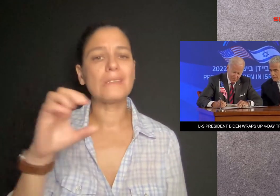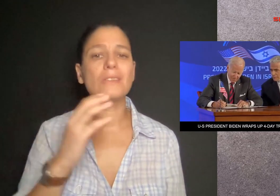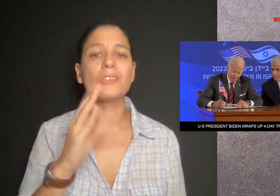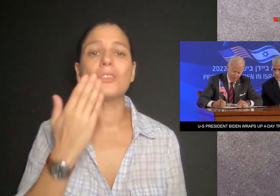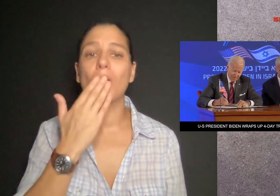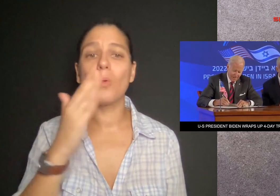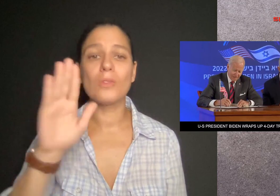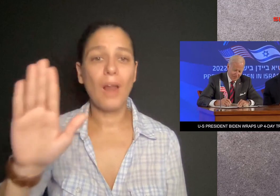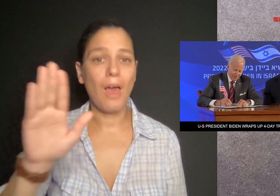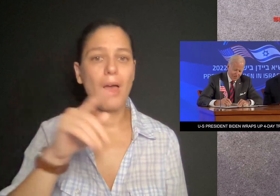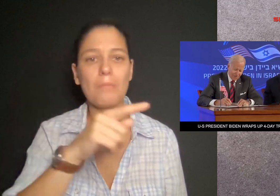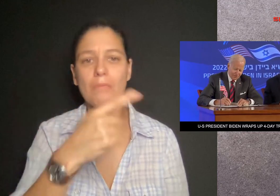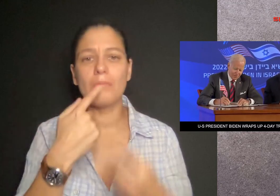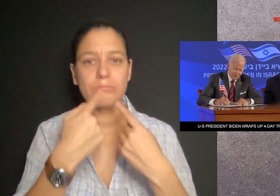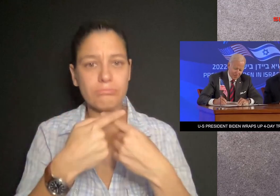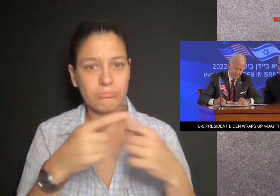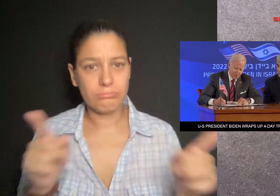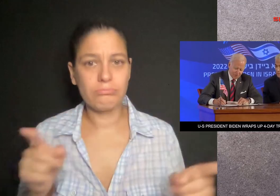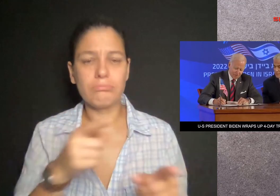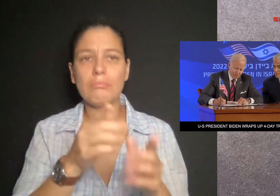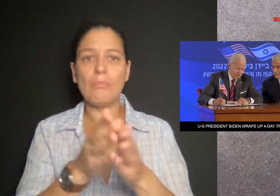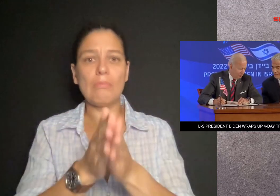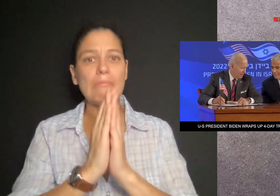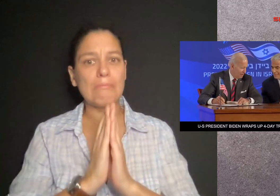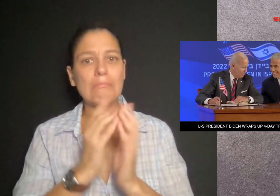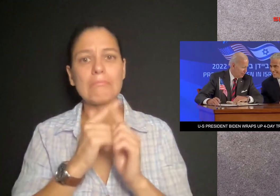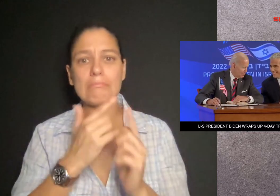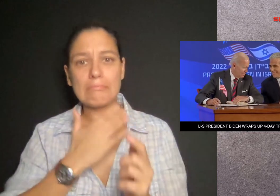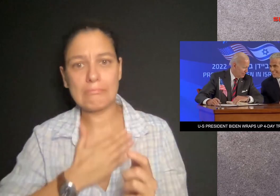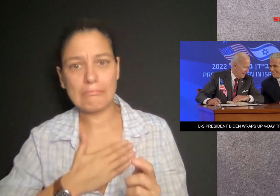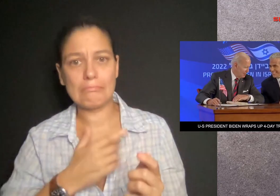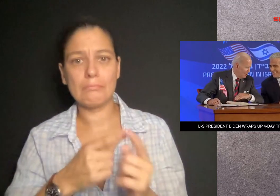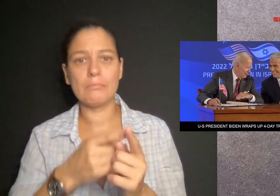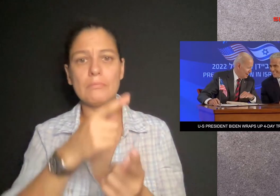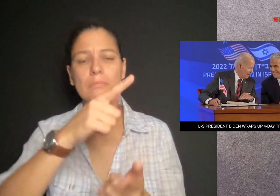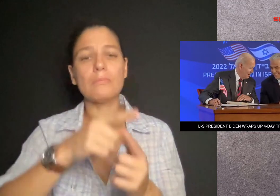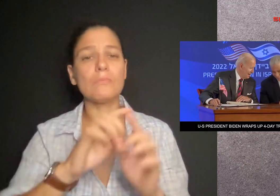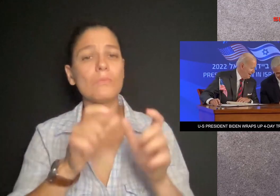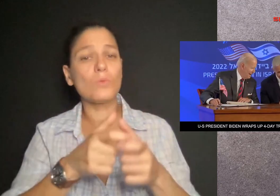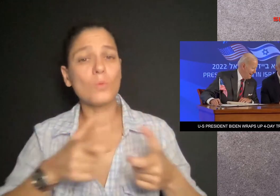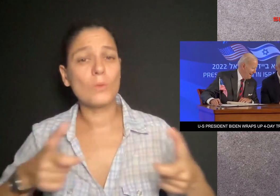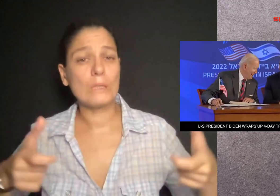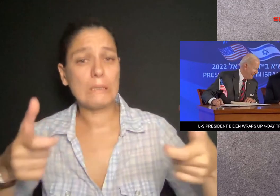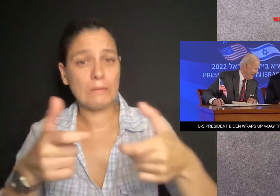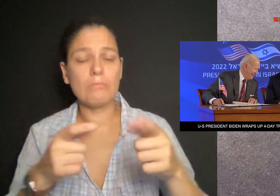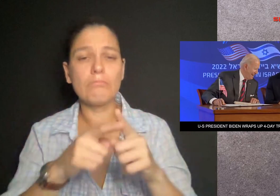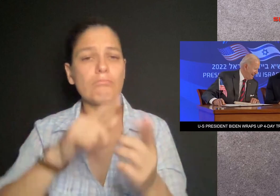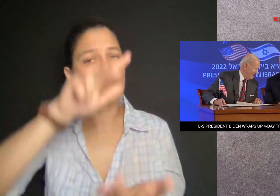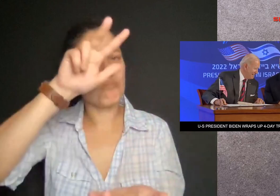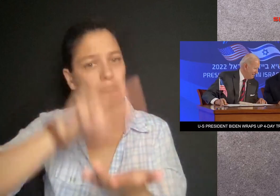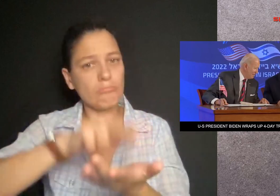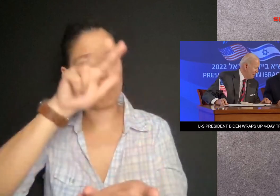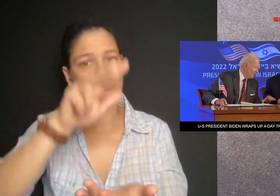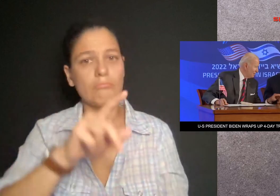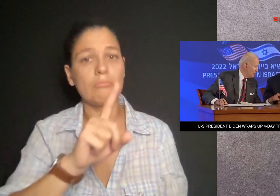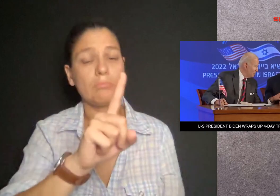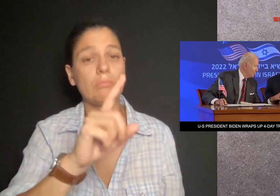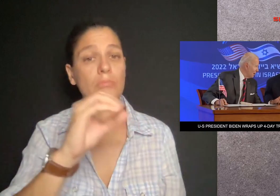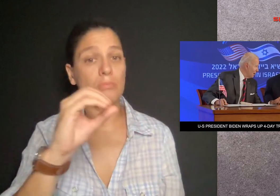He visited the West Bank and East Jerusalem, where he announced he is asking Congress to